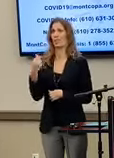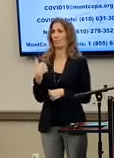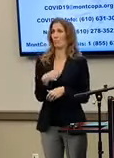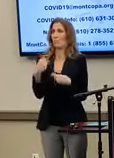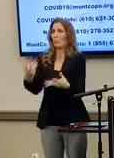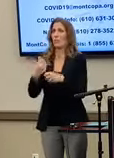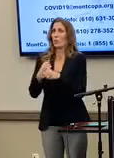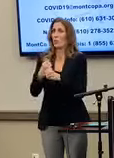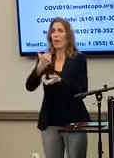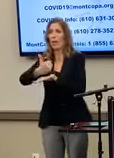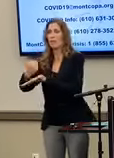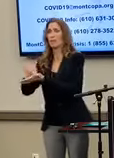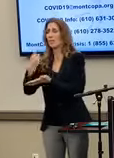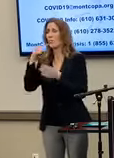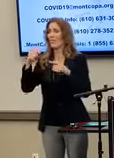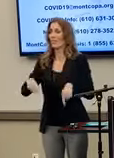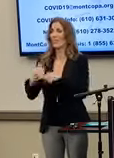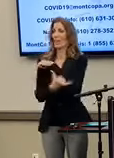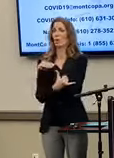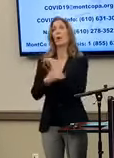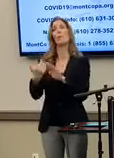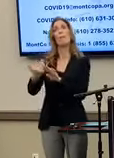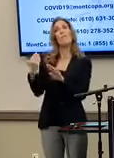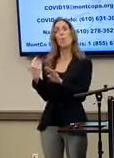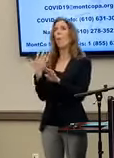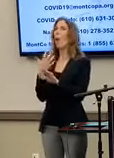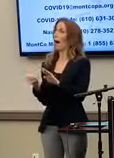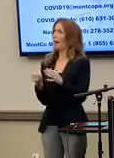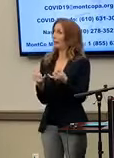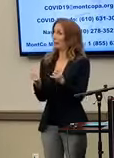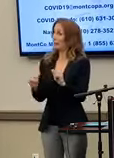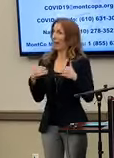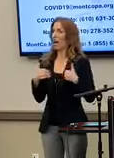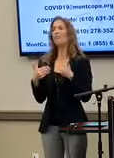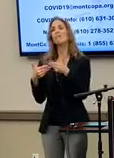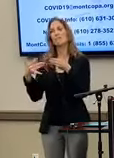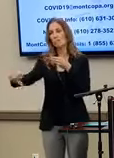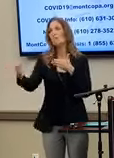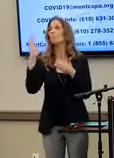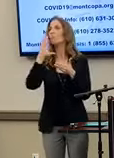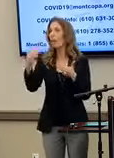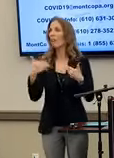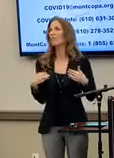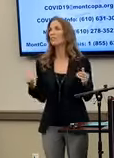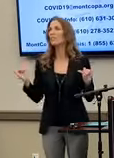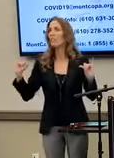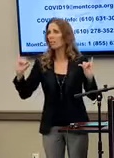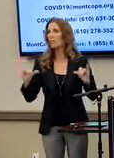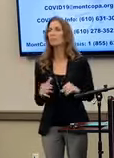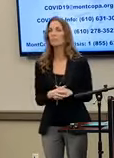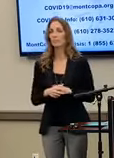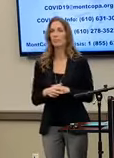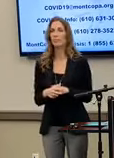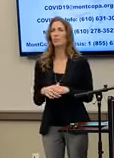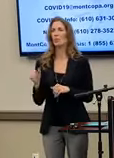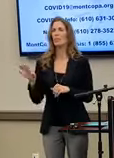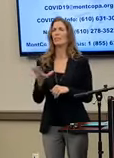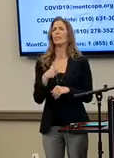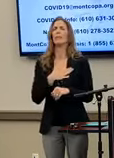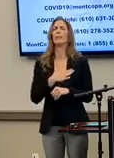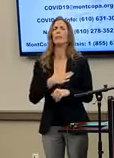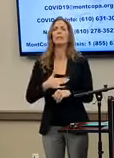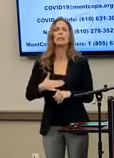see in our county before this pandemic, that we have now and we will continue to have after this pandemic. So please,